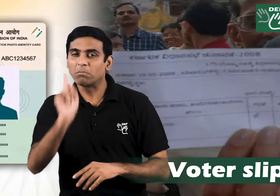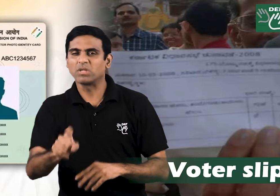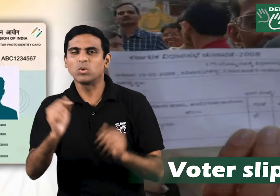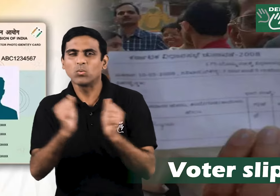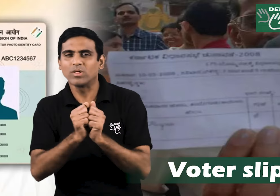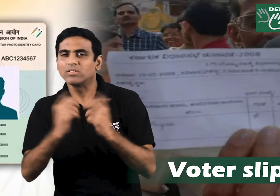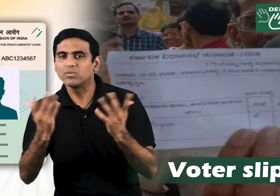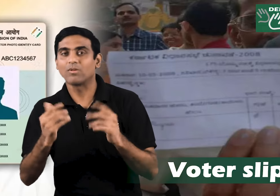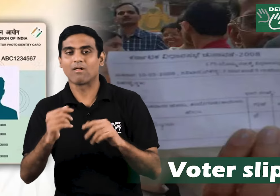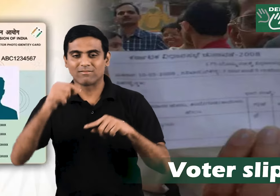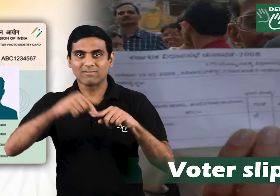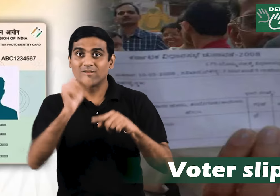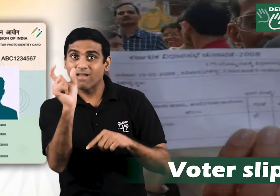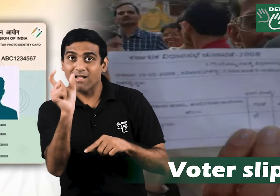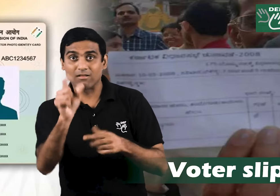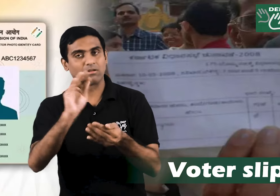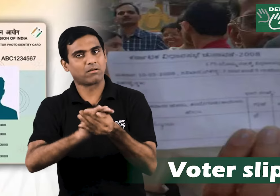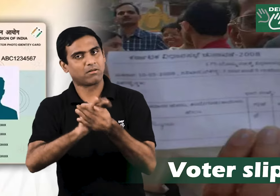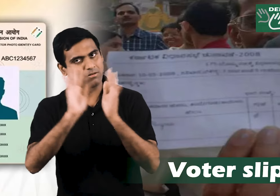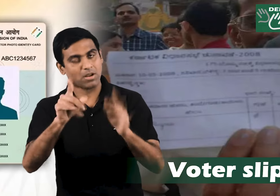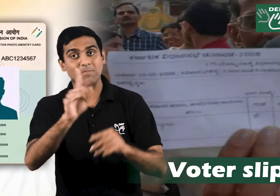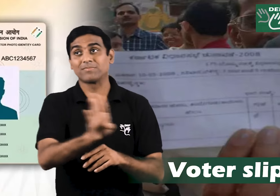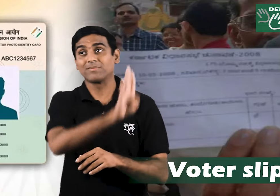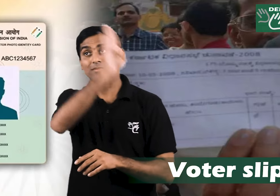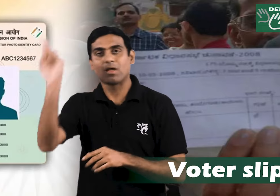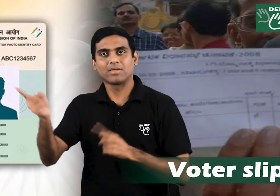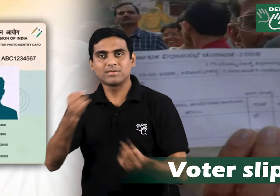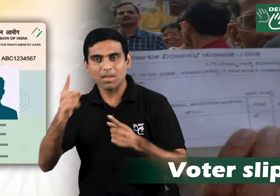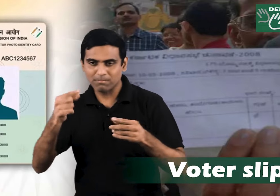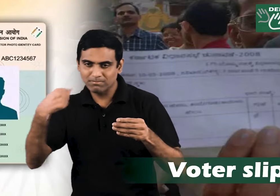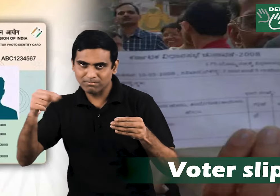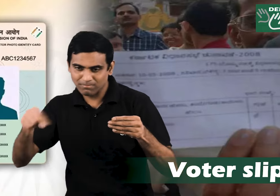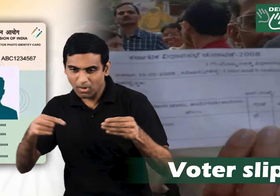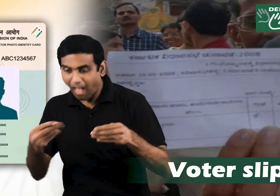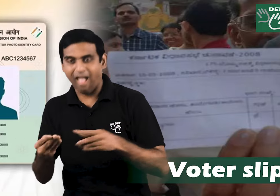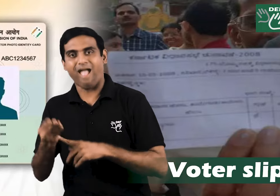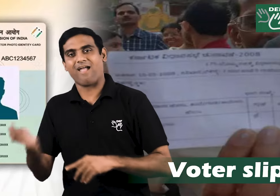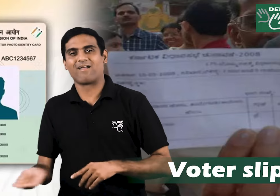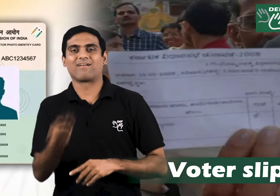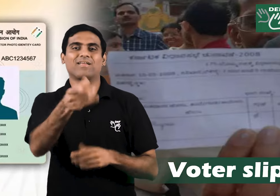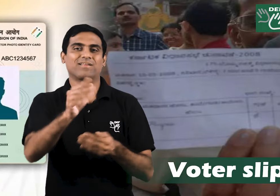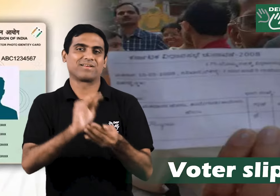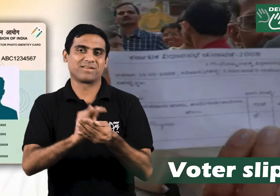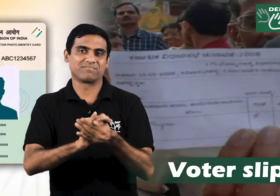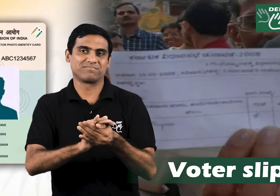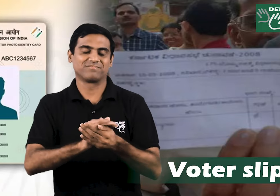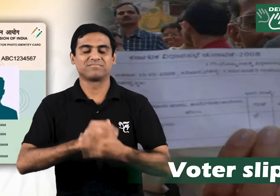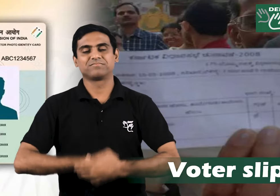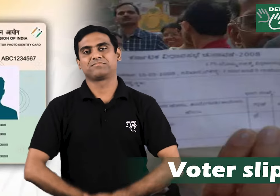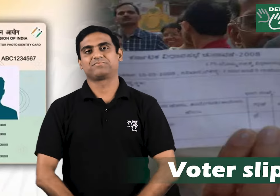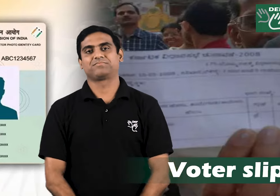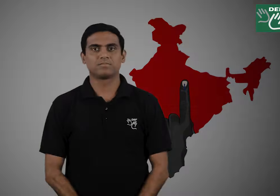water ID and confirm your environment directly there are chances that you will be given the slip on the spot